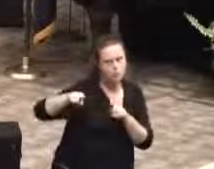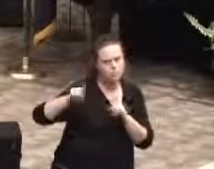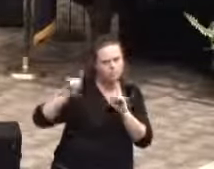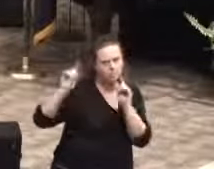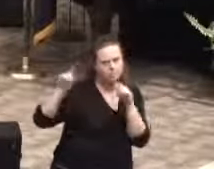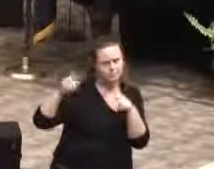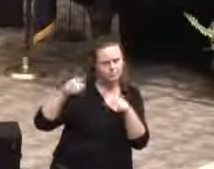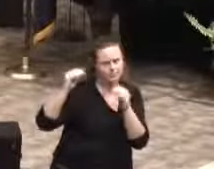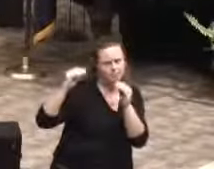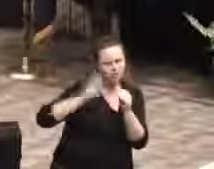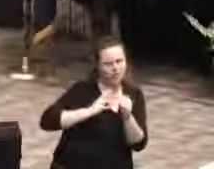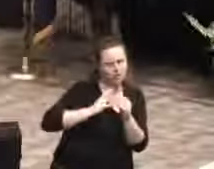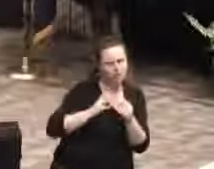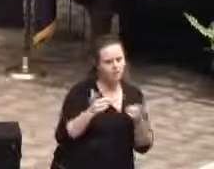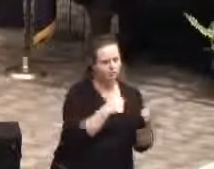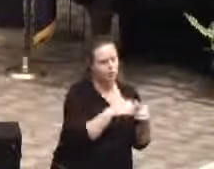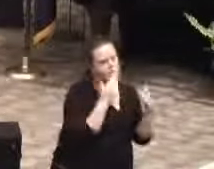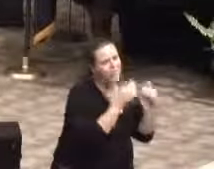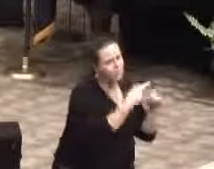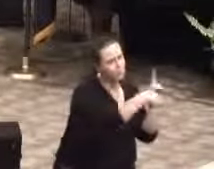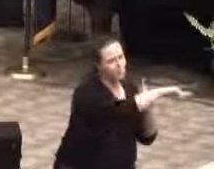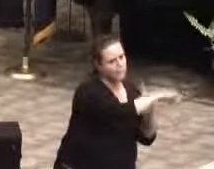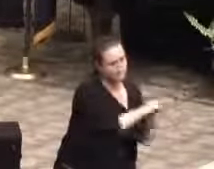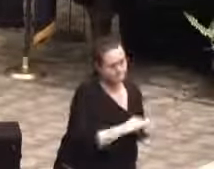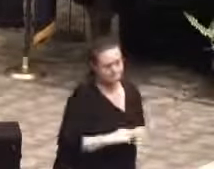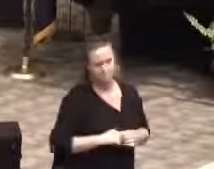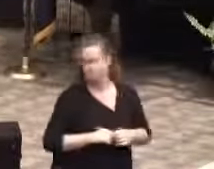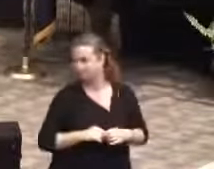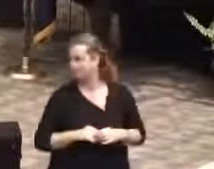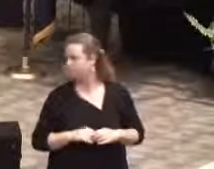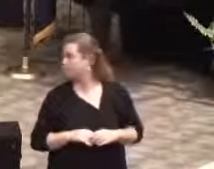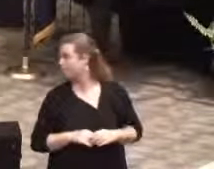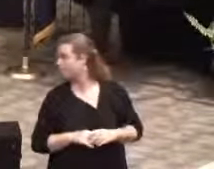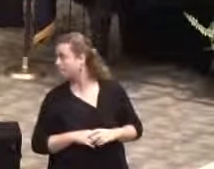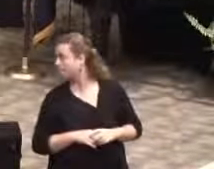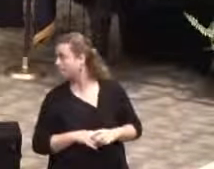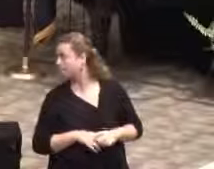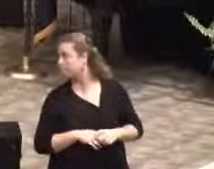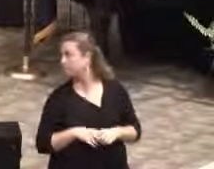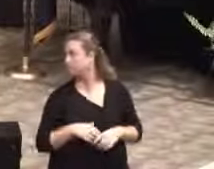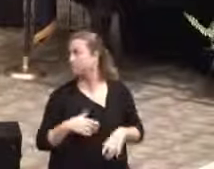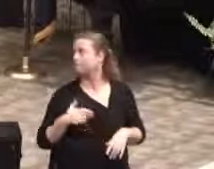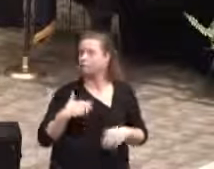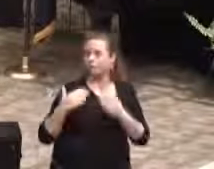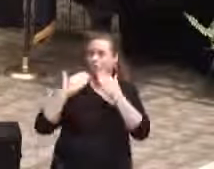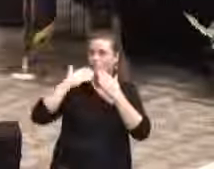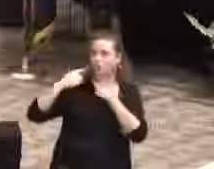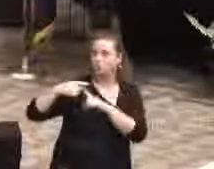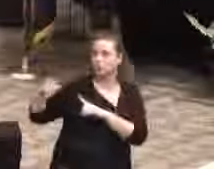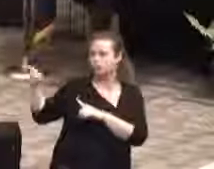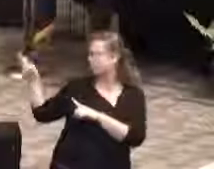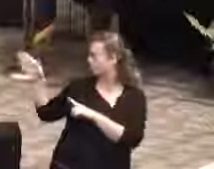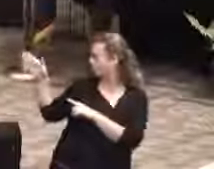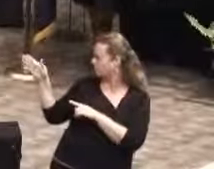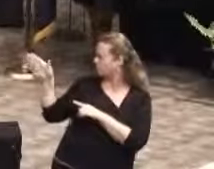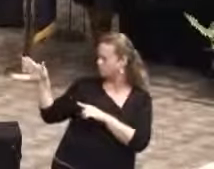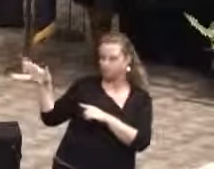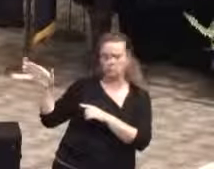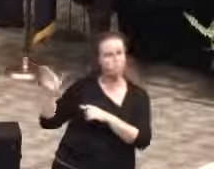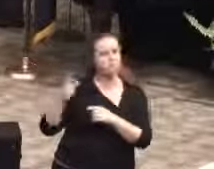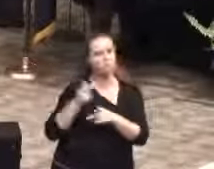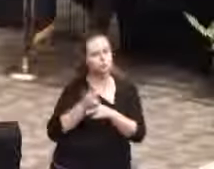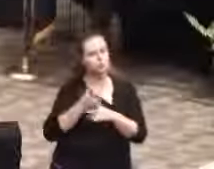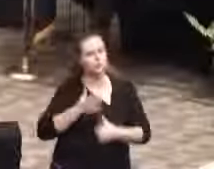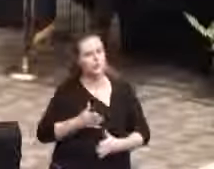I'd also like to thank Superintendent Al Cormier and his staff at the Northeast Correctional Complex for the assistance that he offers. Superintendent